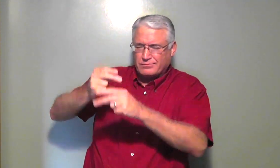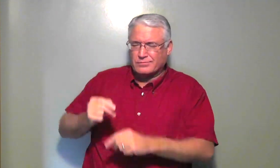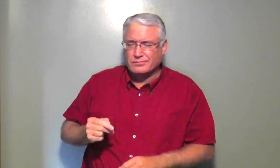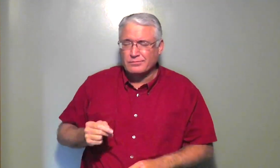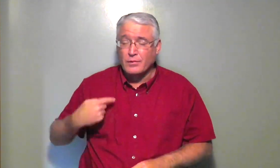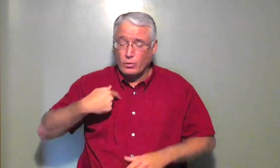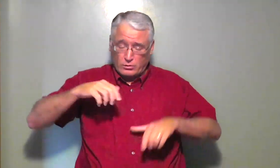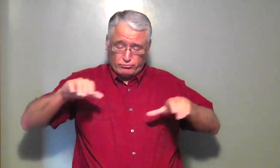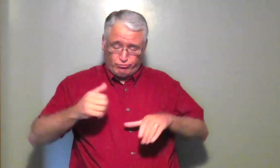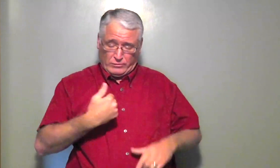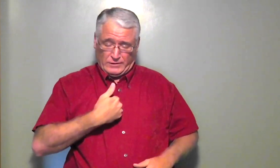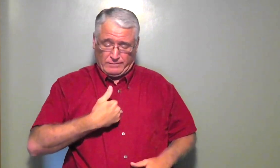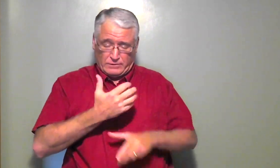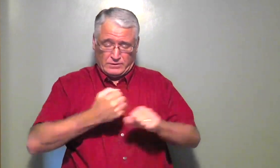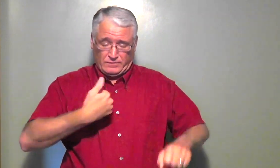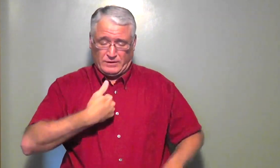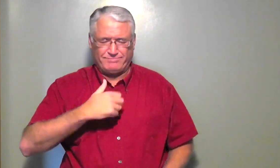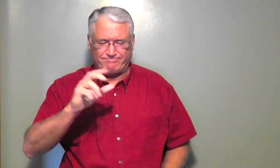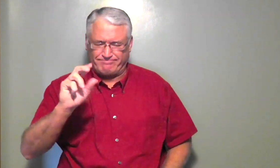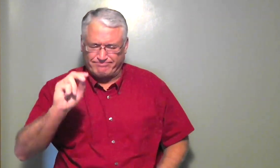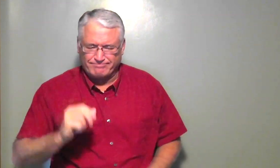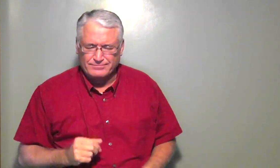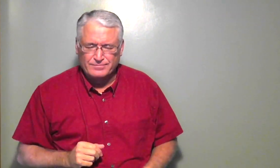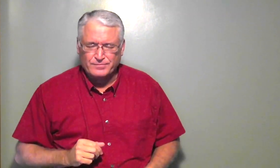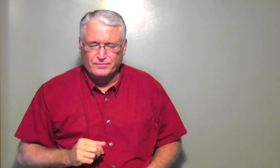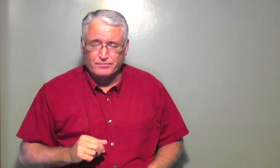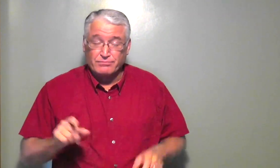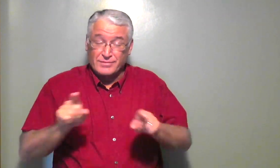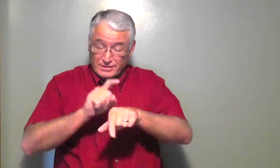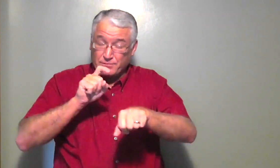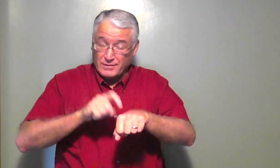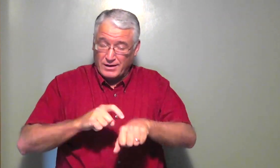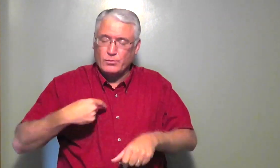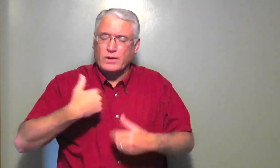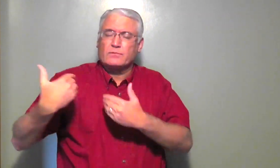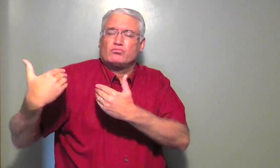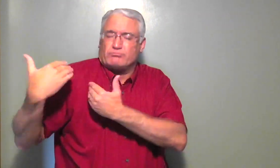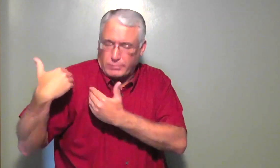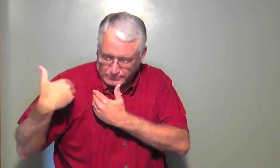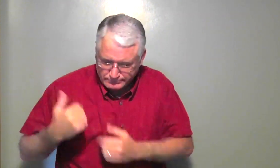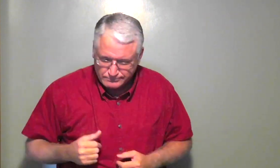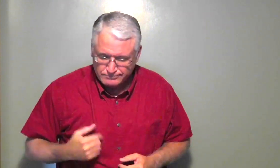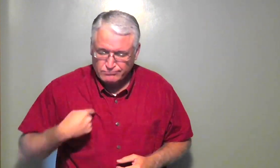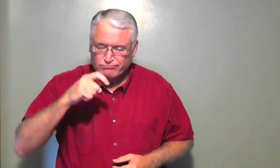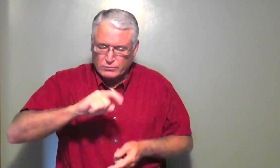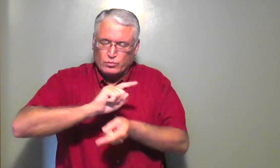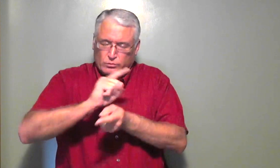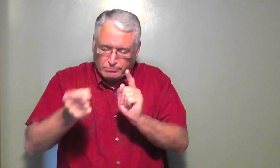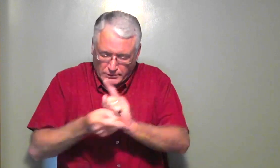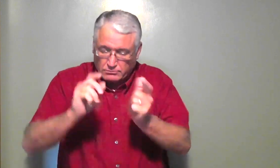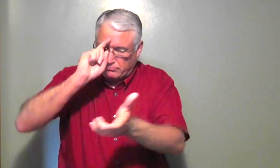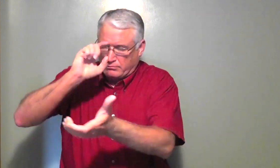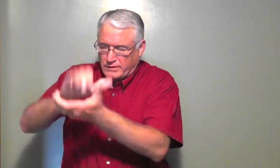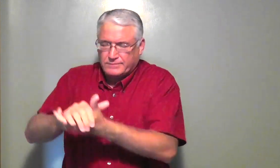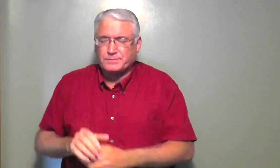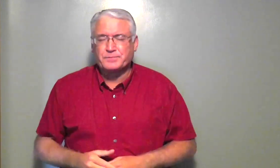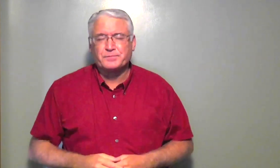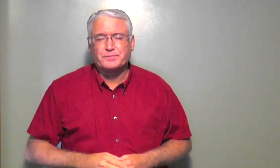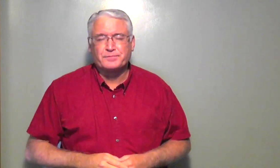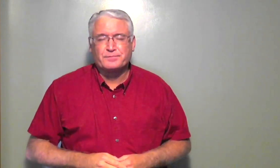To your name. Ourselves, nothing. At the same time, we do have human responsibility to repent